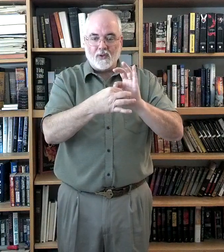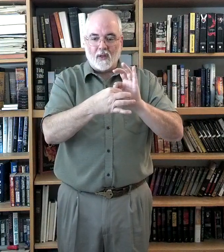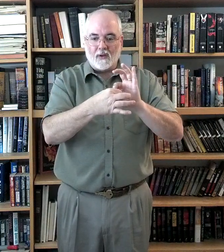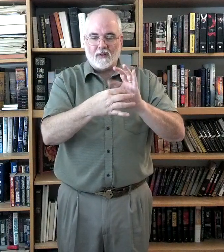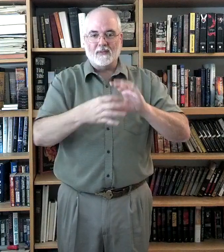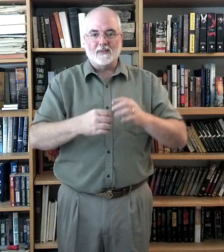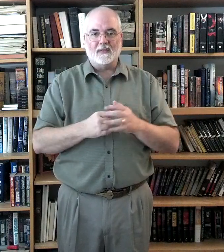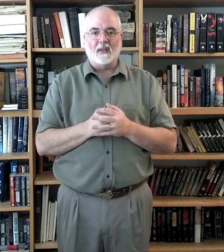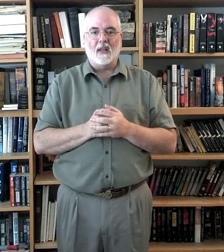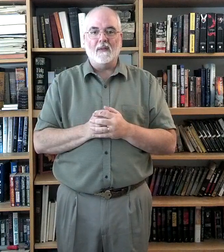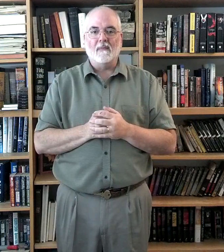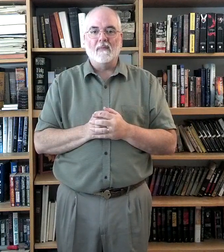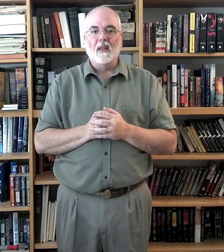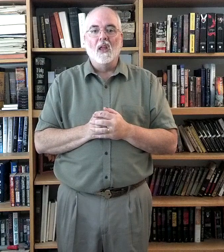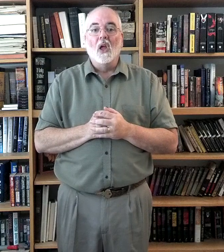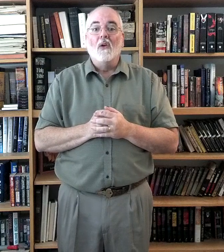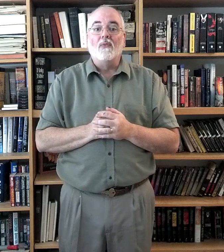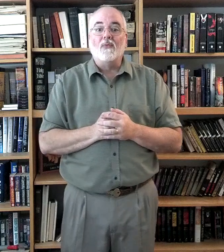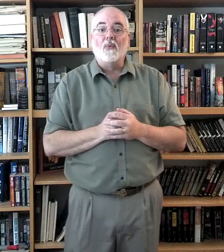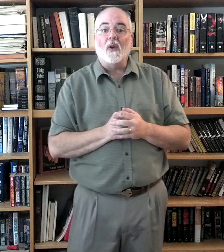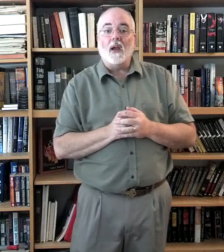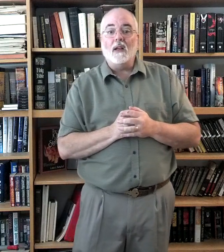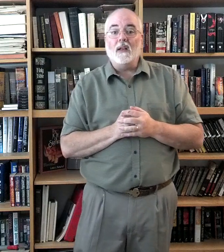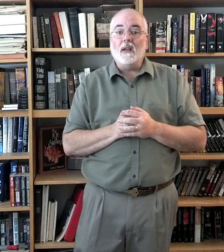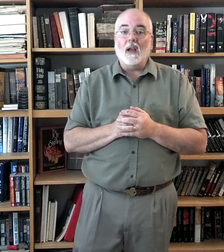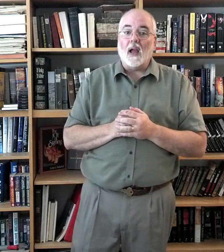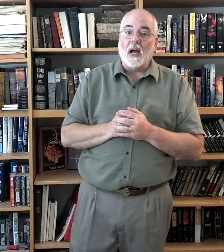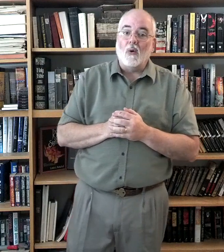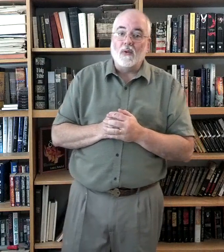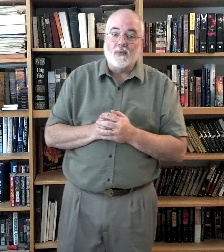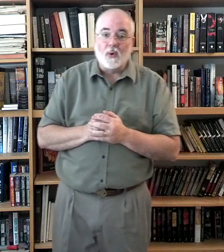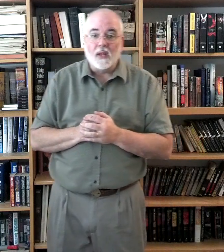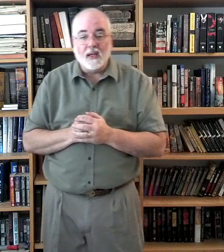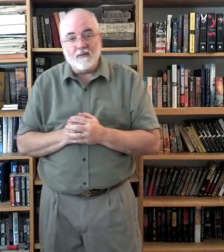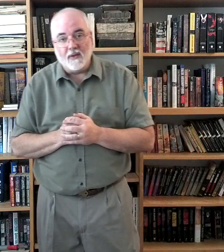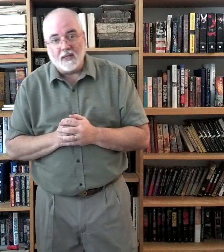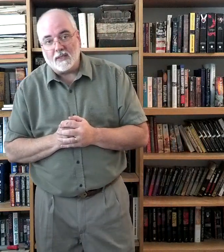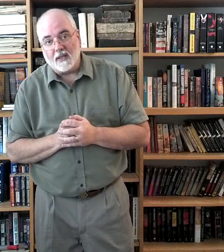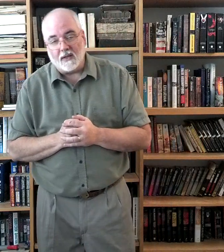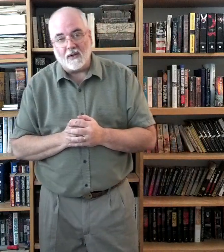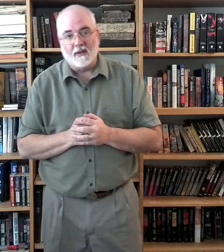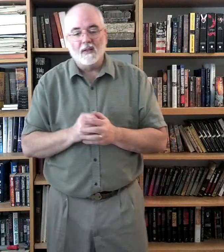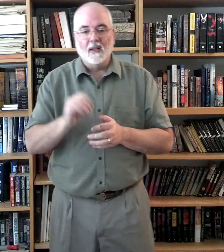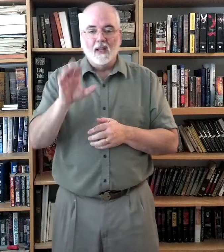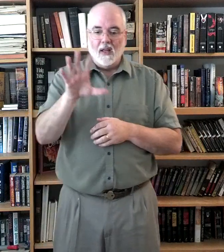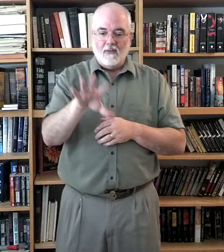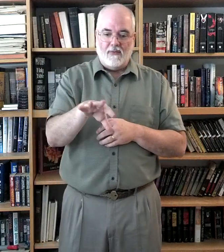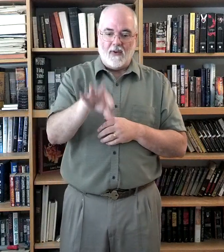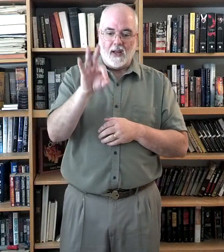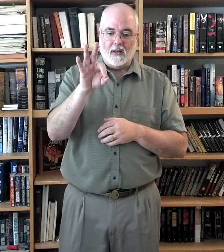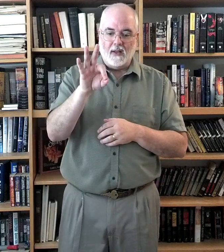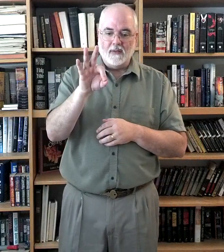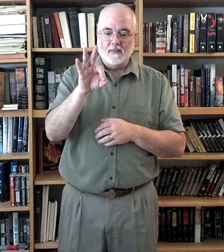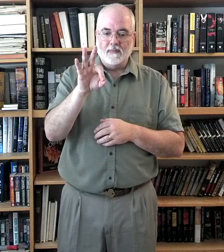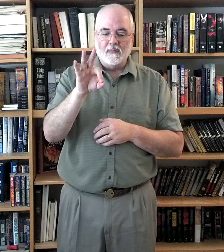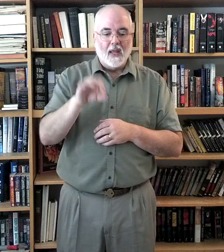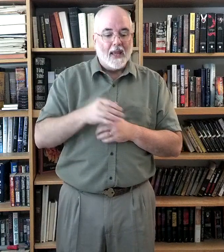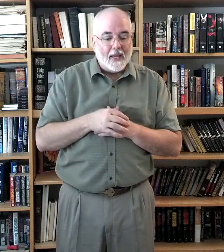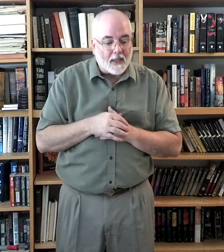other. Okay? Finding our forgiveness here. Finding. It's like